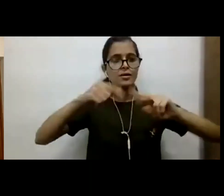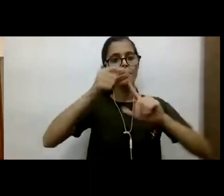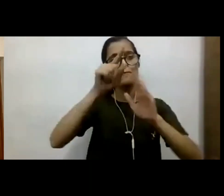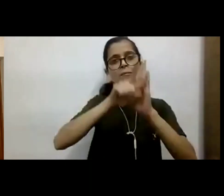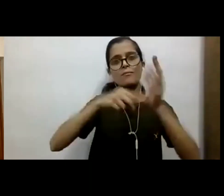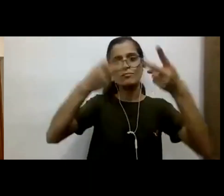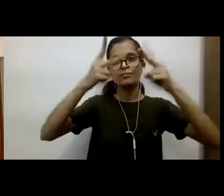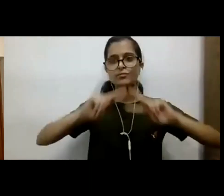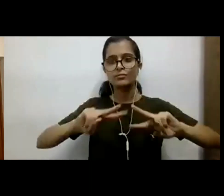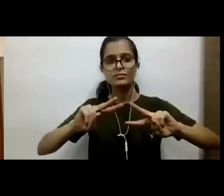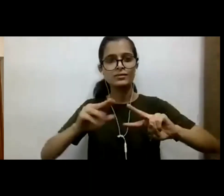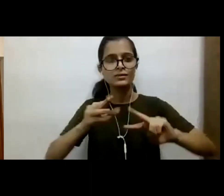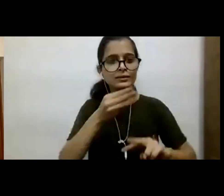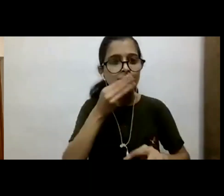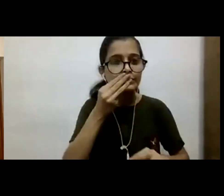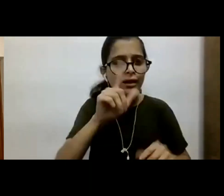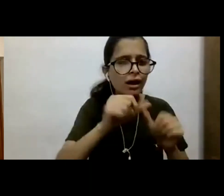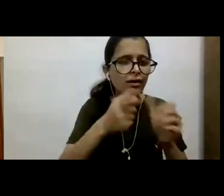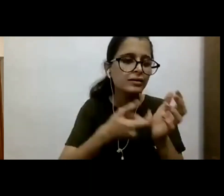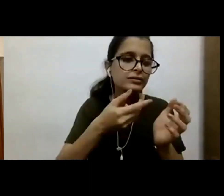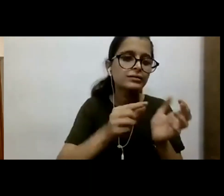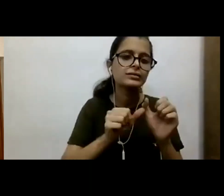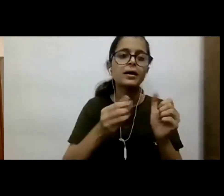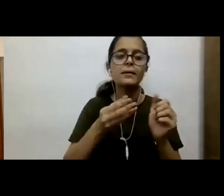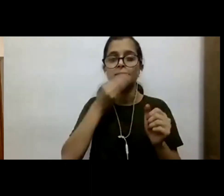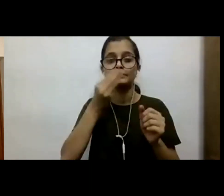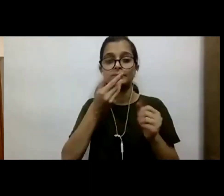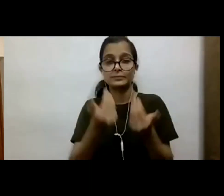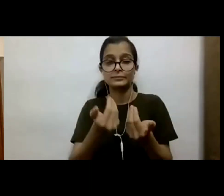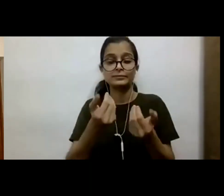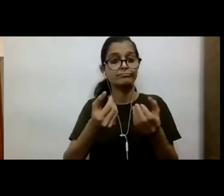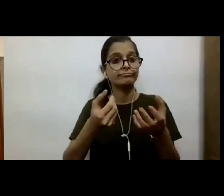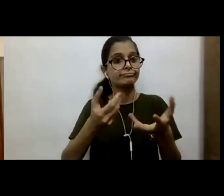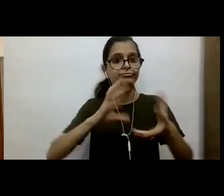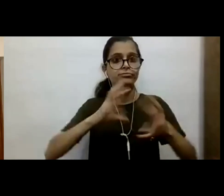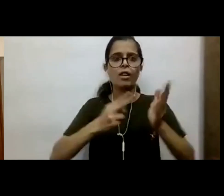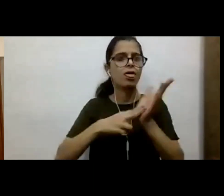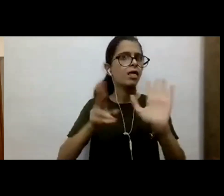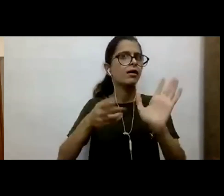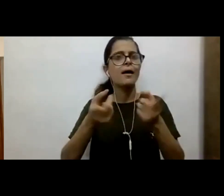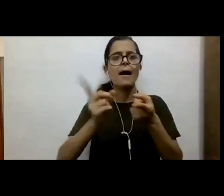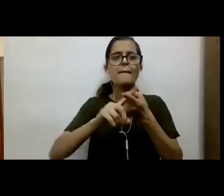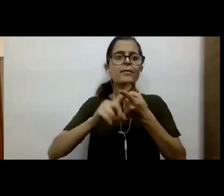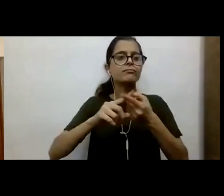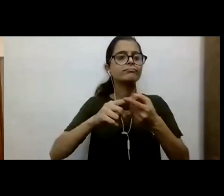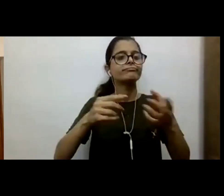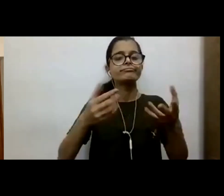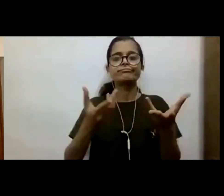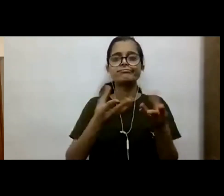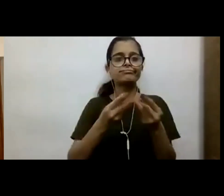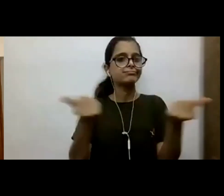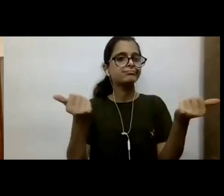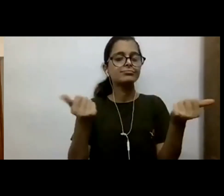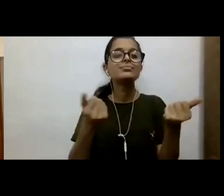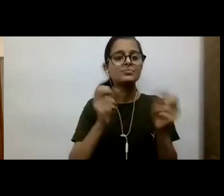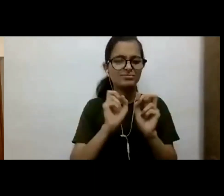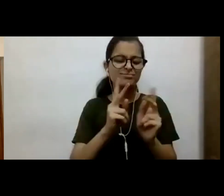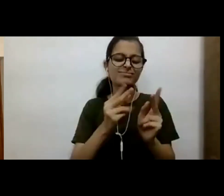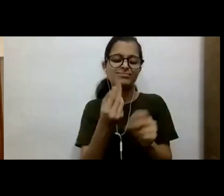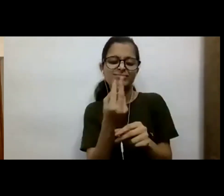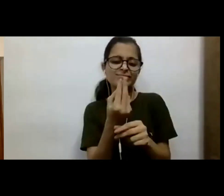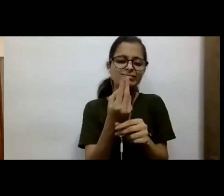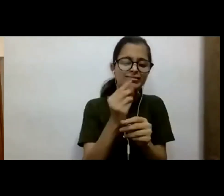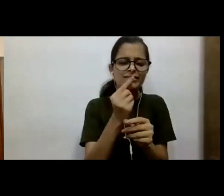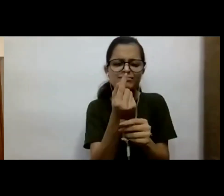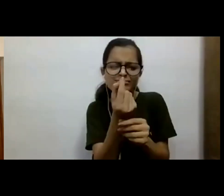Lara, you need to control. It will automatically get disconnected. So another couple of seconds, maybe. Oh, my God. sorry. I'm so